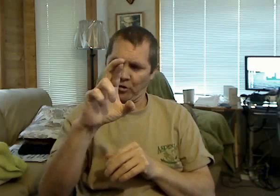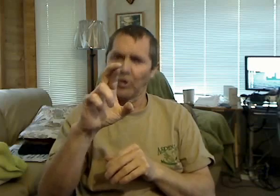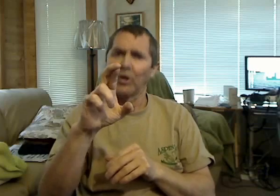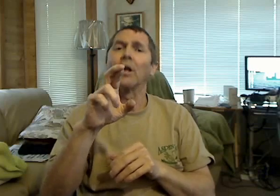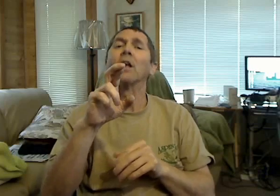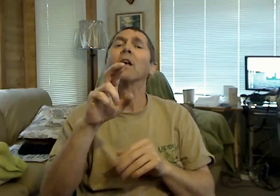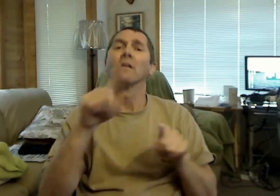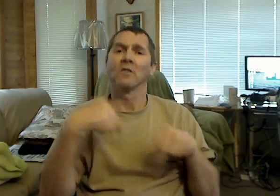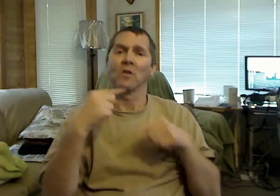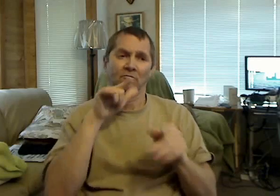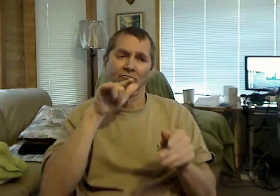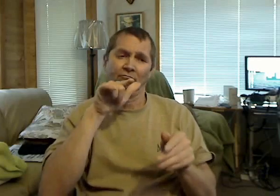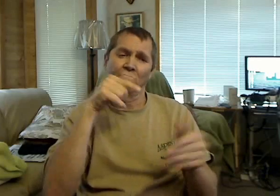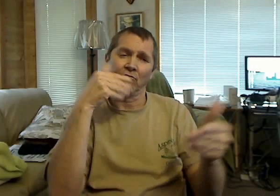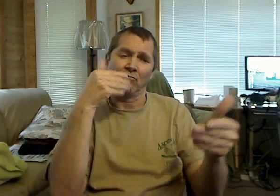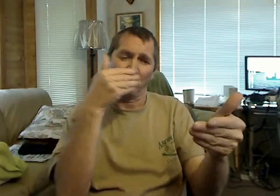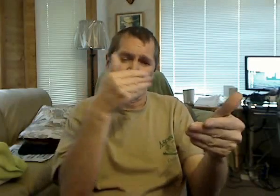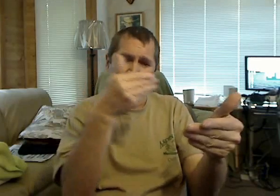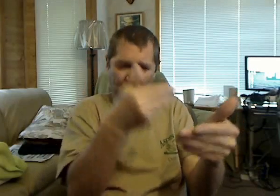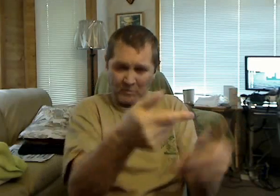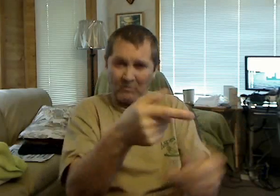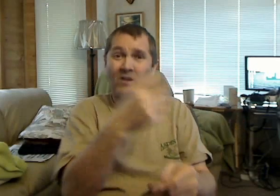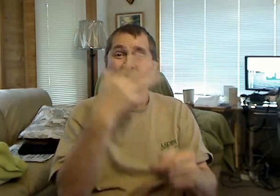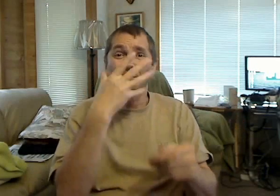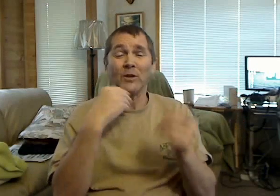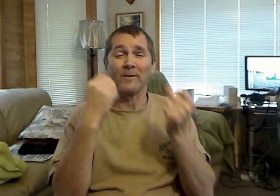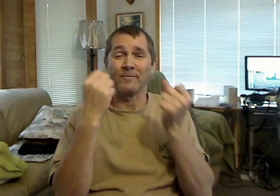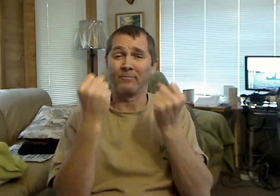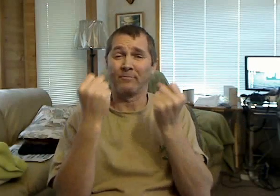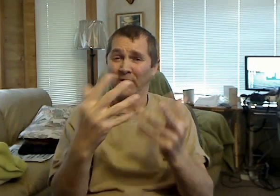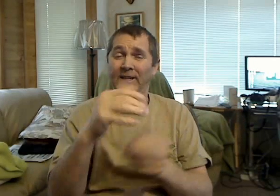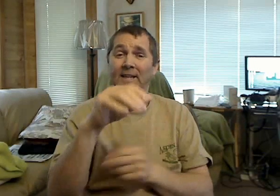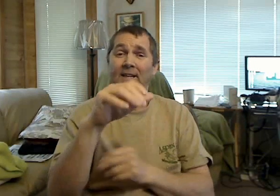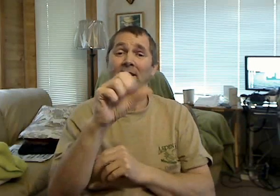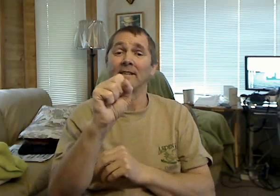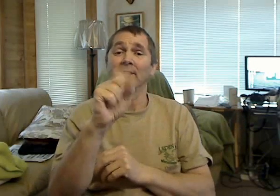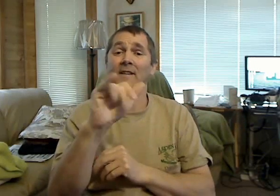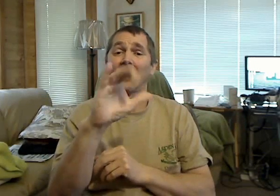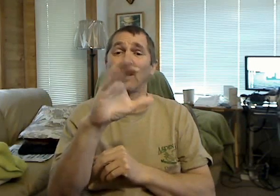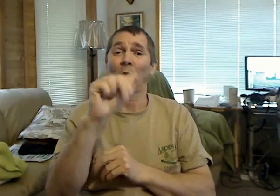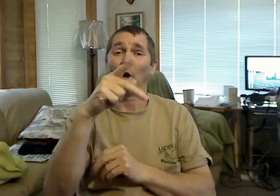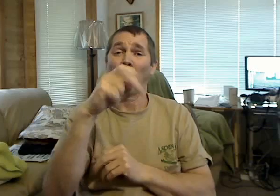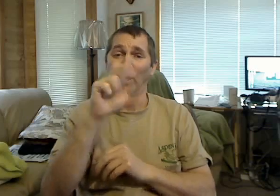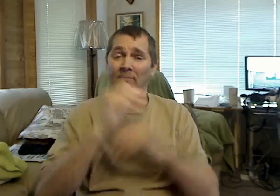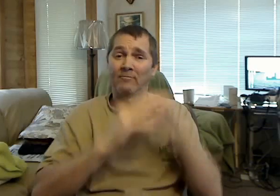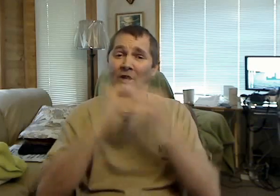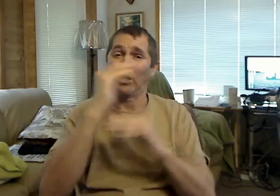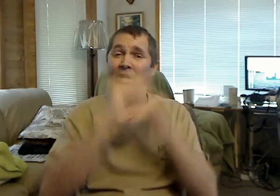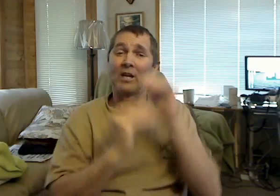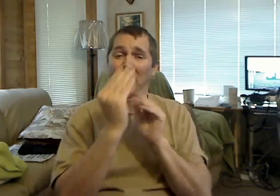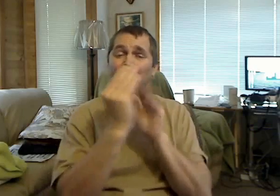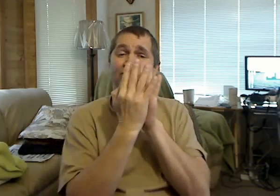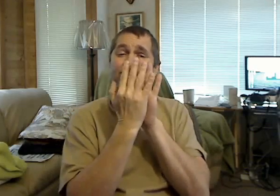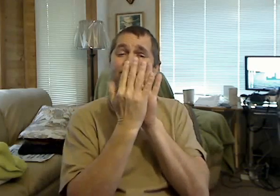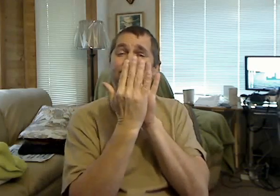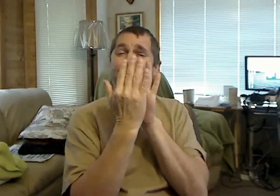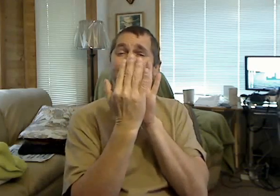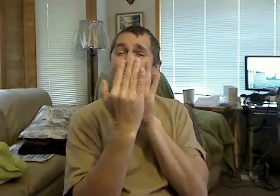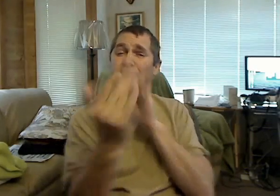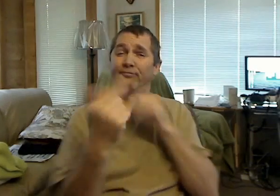My doctor said once-a-year Reclast can help re-strengthen my bones to help make them resistant to fracture. No other